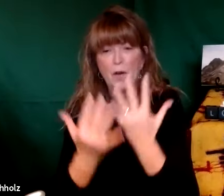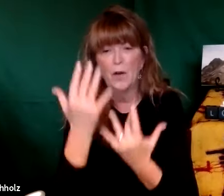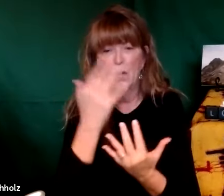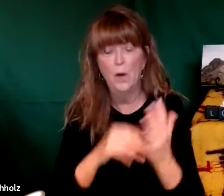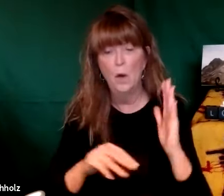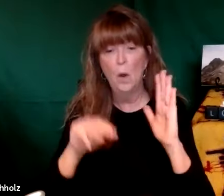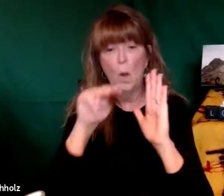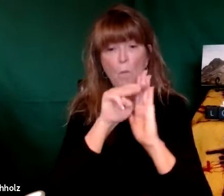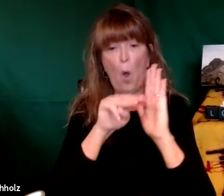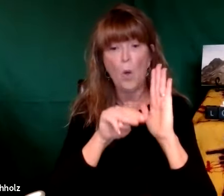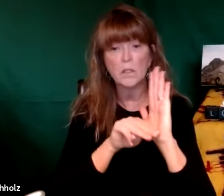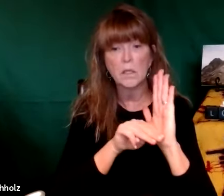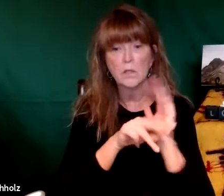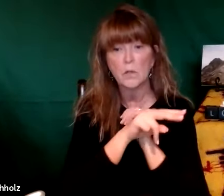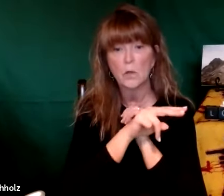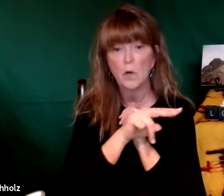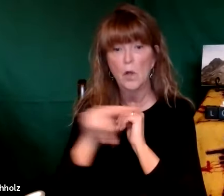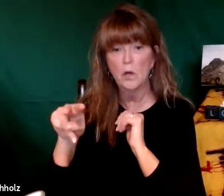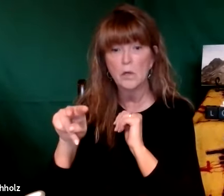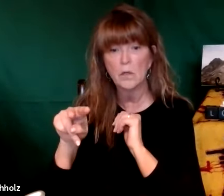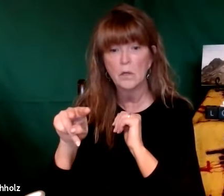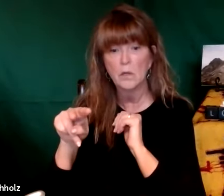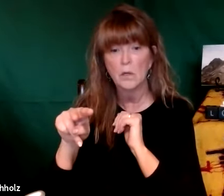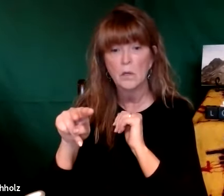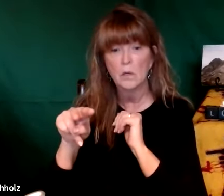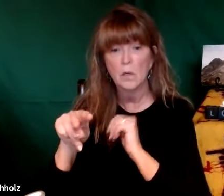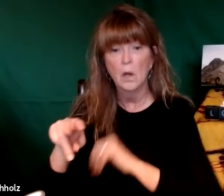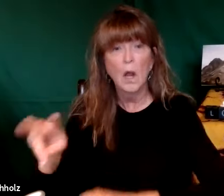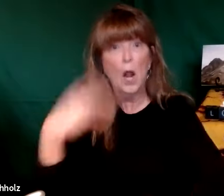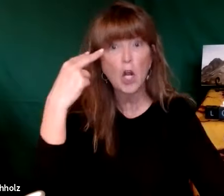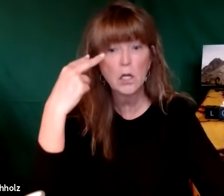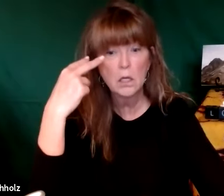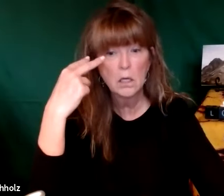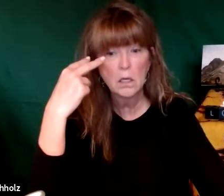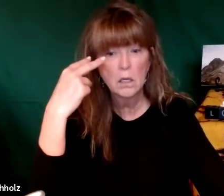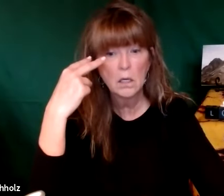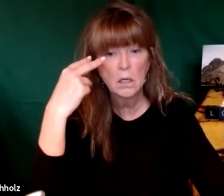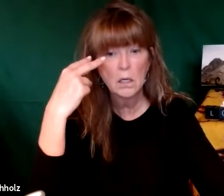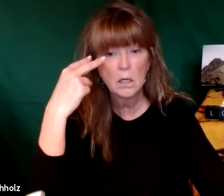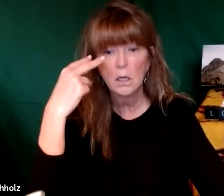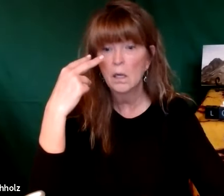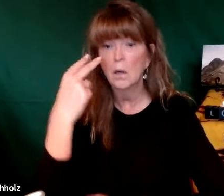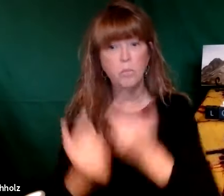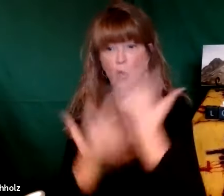in the fire and Moses in the burning bush and Moses looked